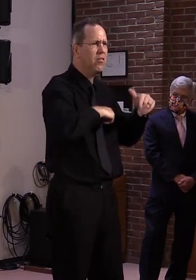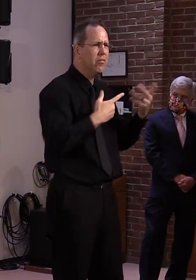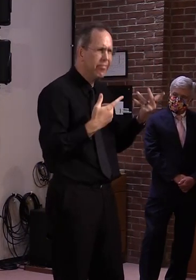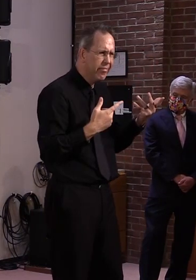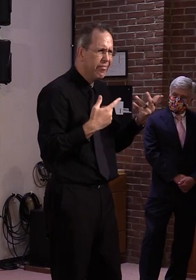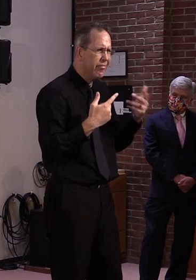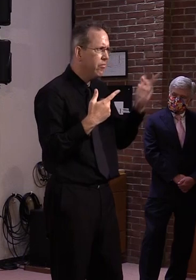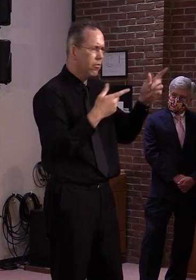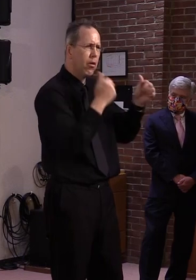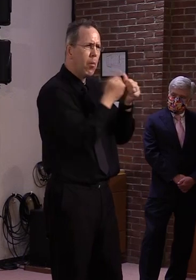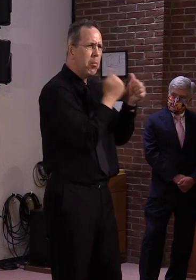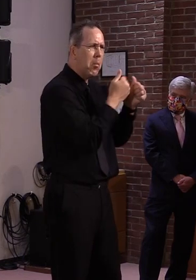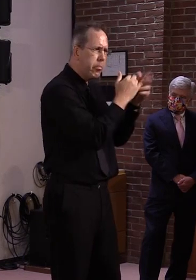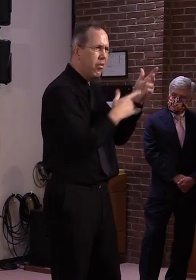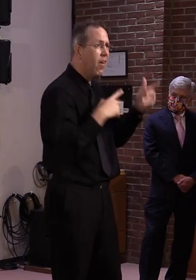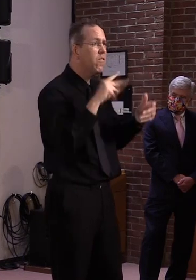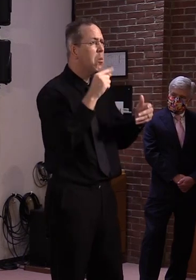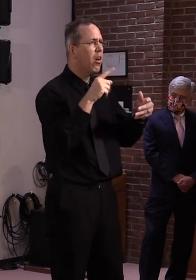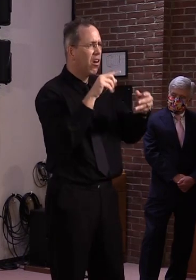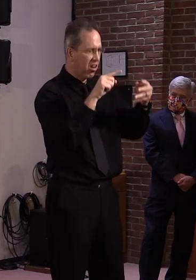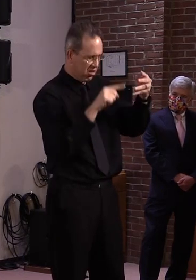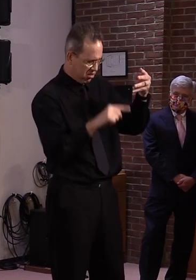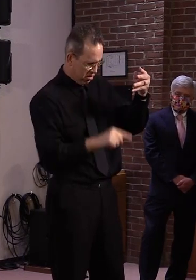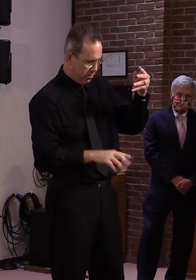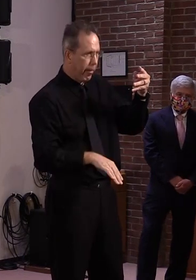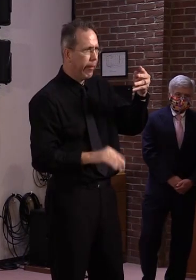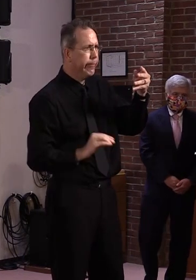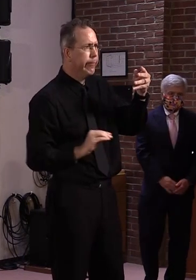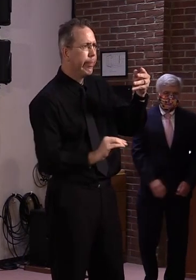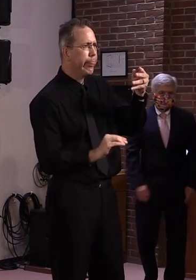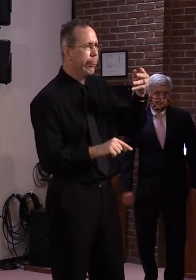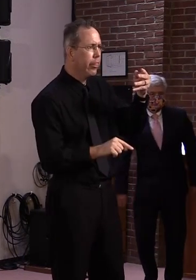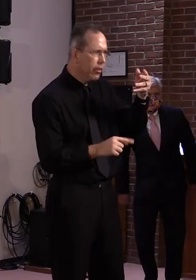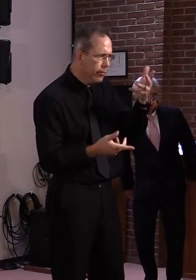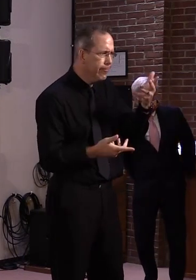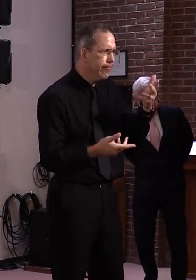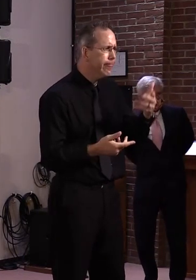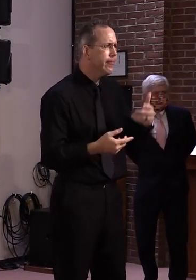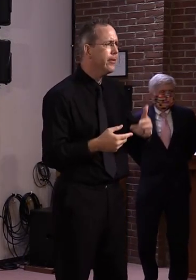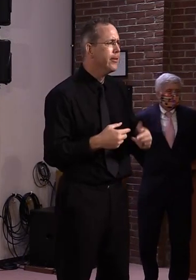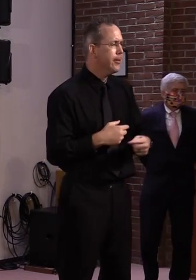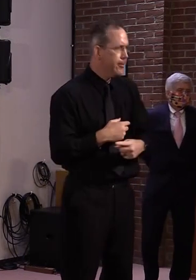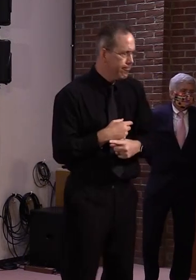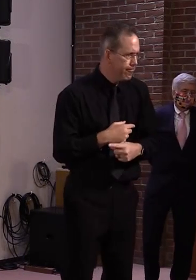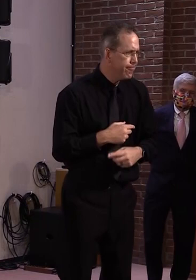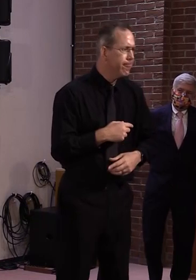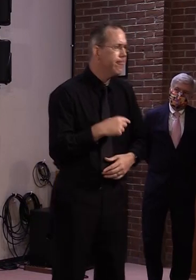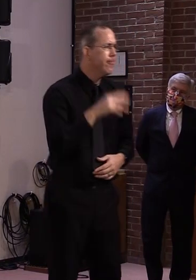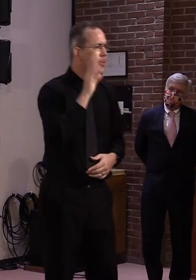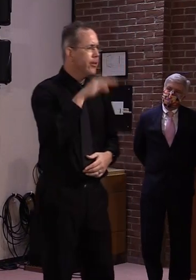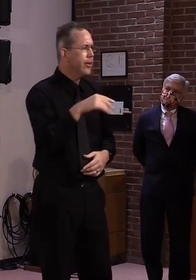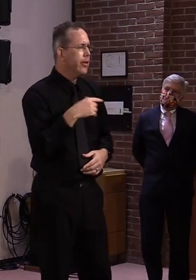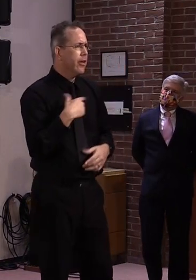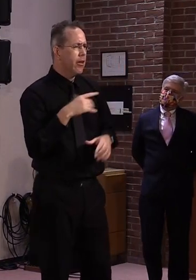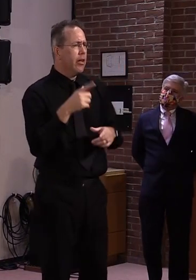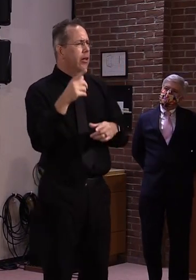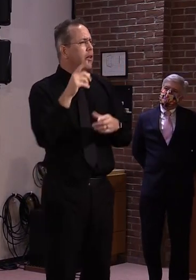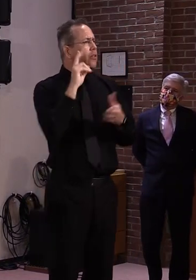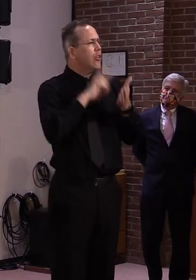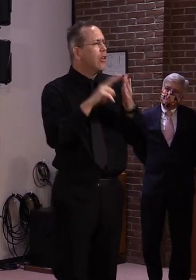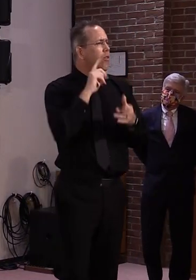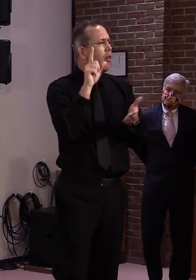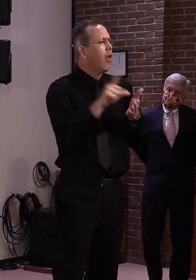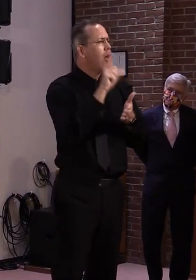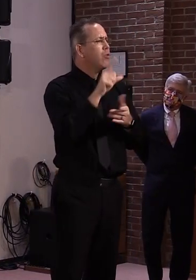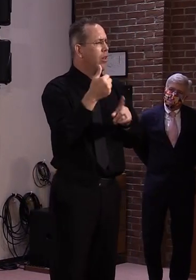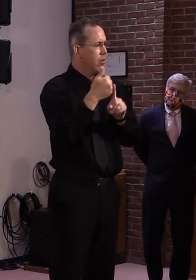In fact, we had a, part of our press conference last week was on this very subject. Uh, it's risen to that level. You know, we're pleading